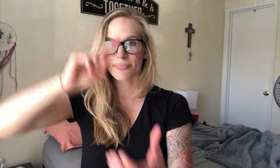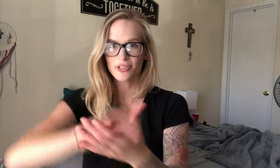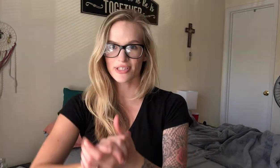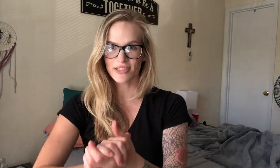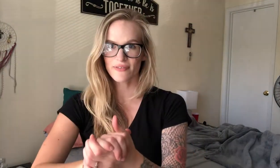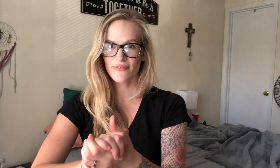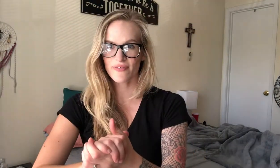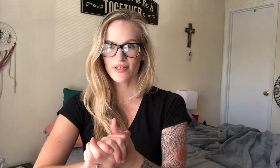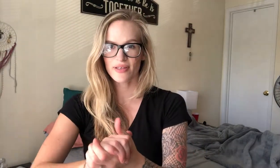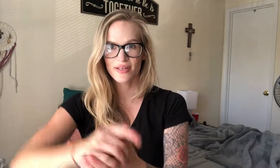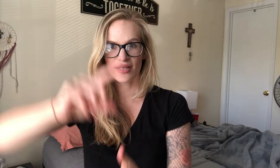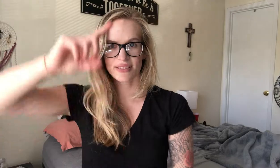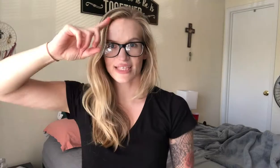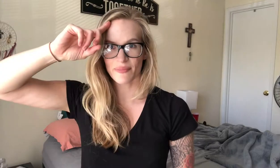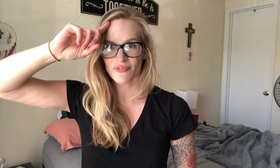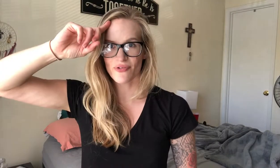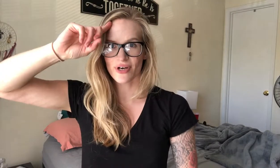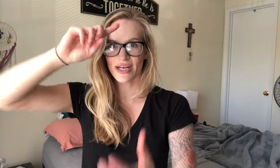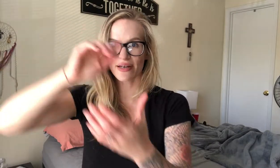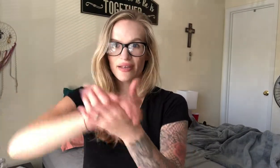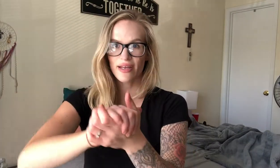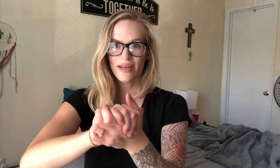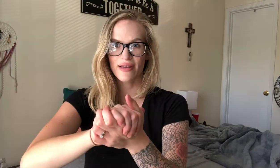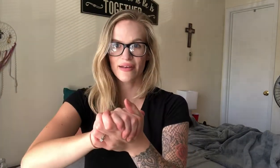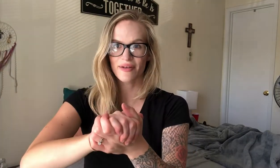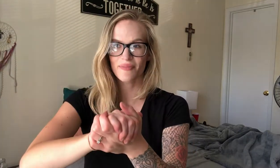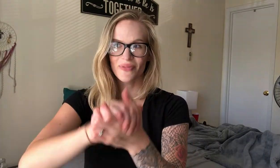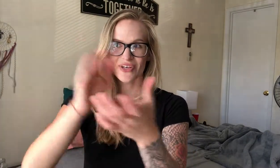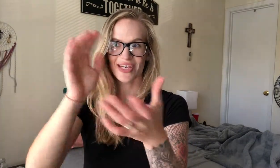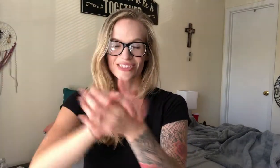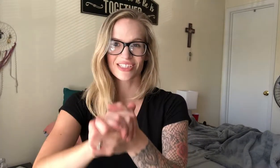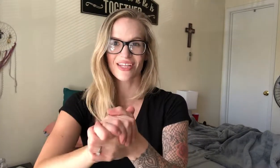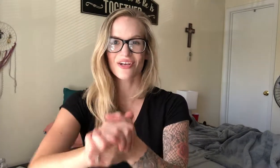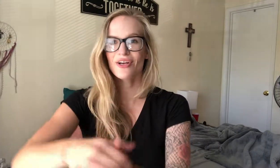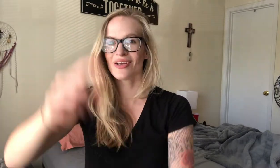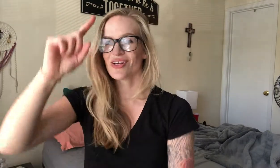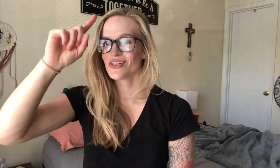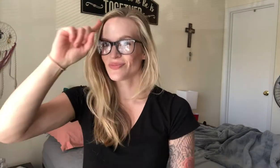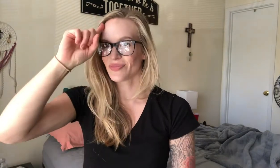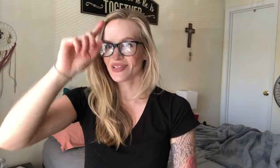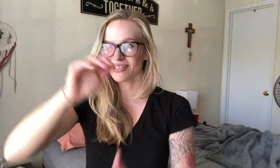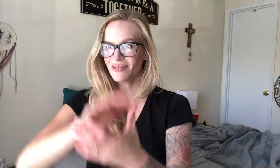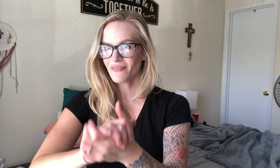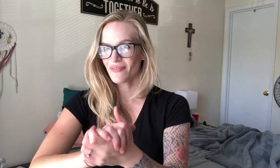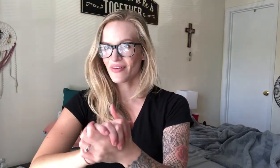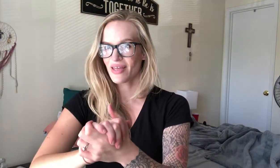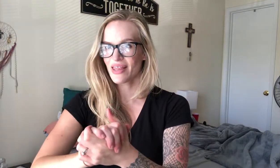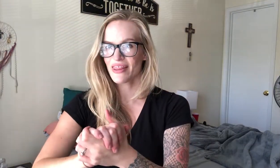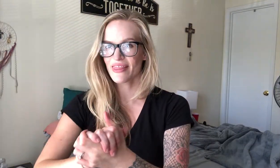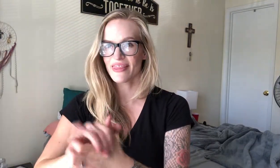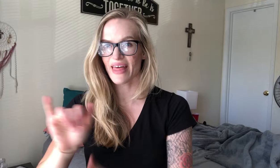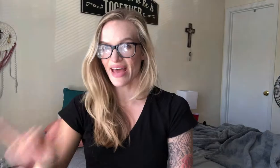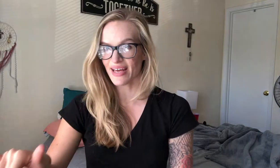Believe. Tap the forehead and put your hands together. Believe. That.